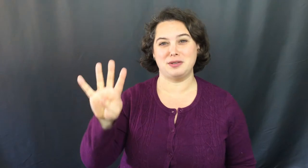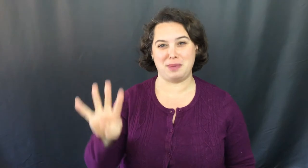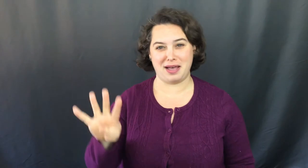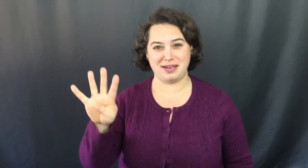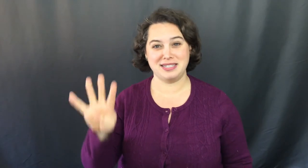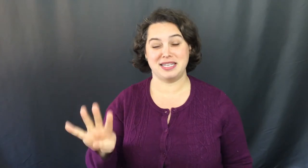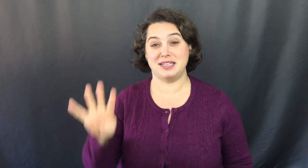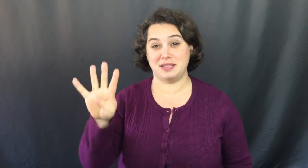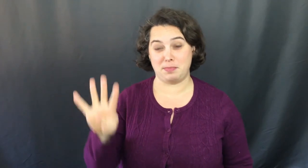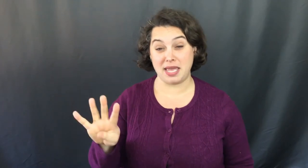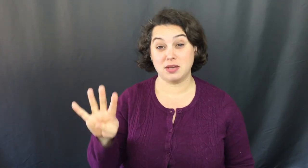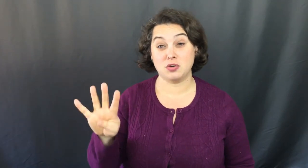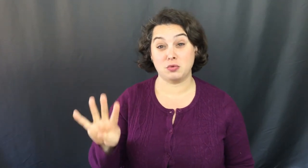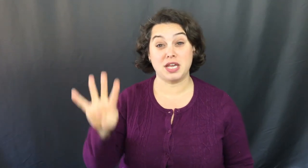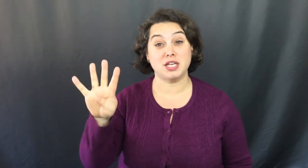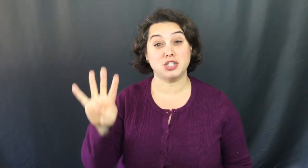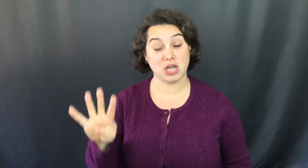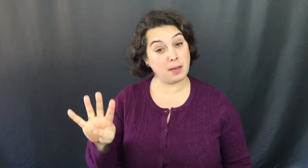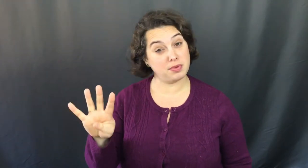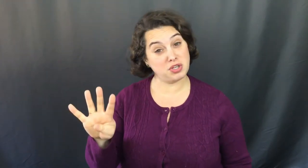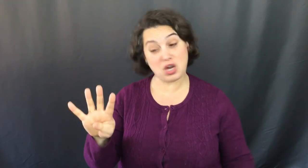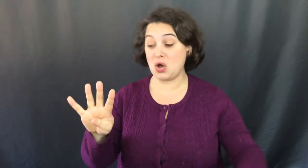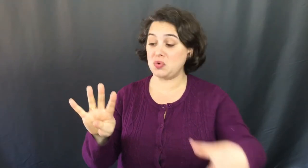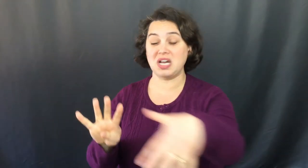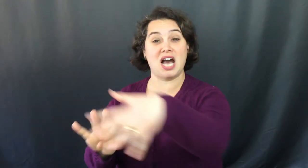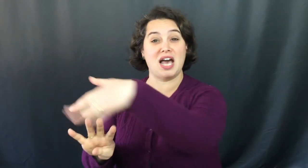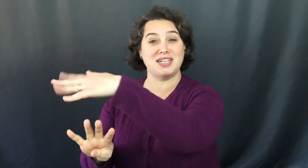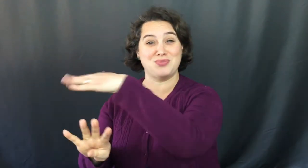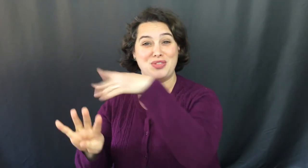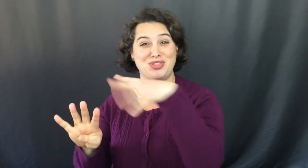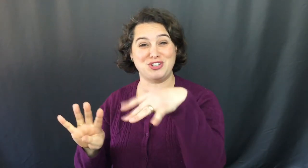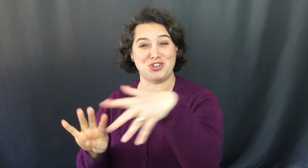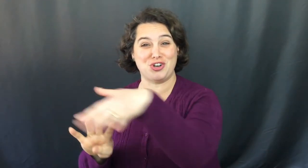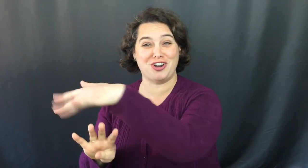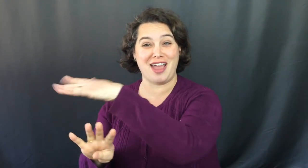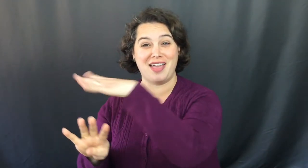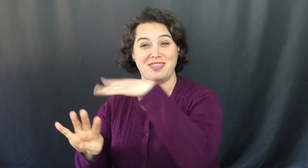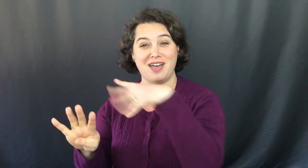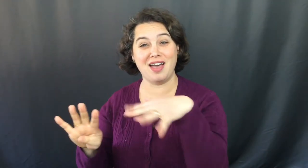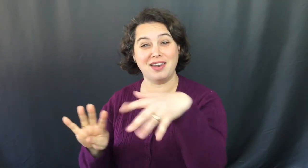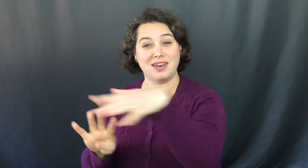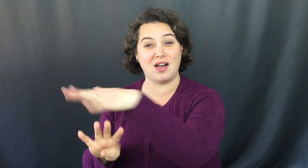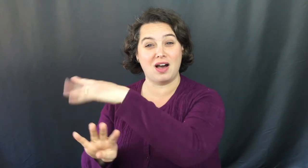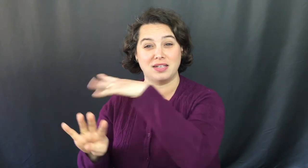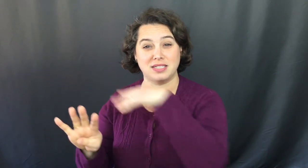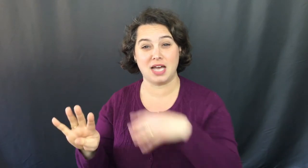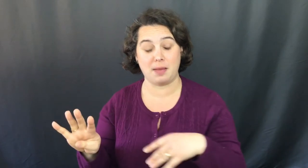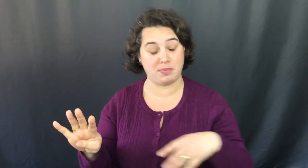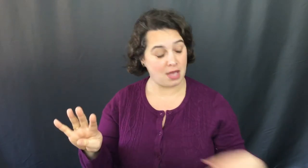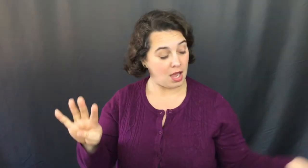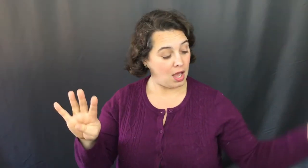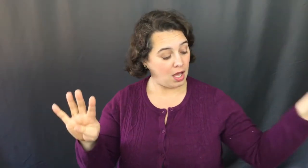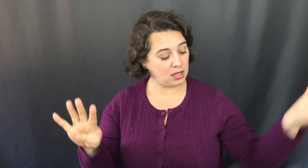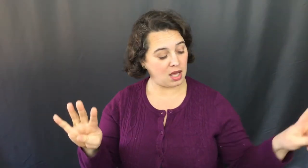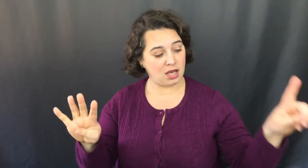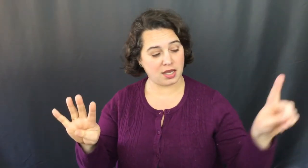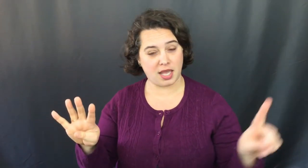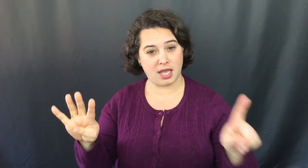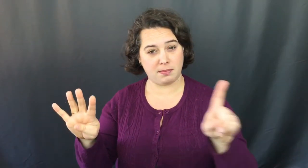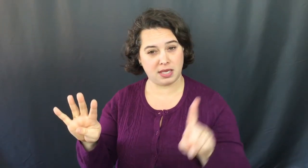bunnies in the bakery shop, you know, the kind with the sugar and the honey on top. Along came a